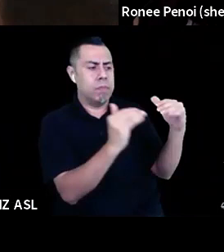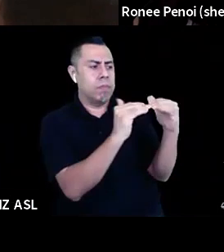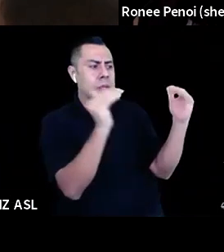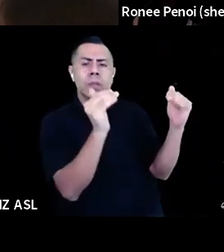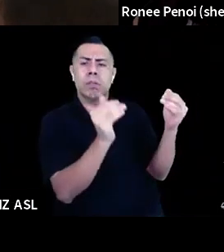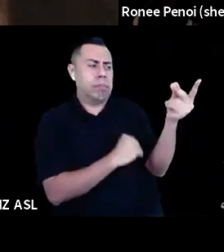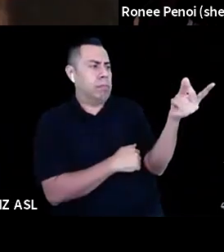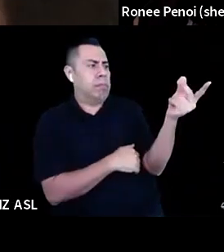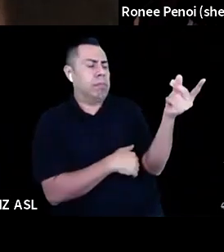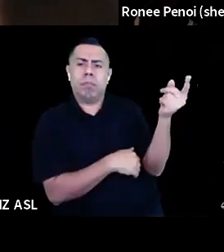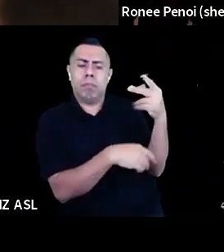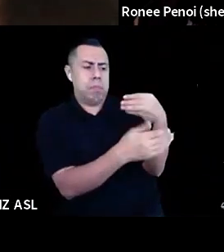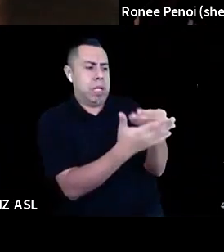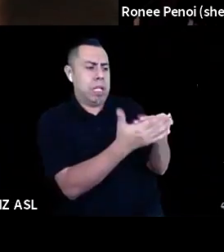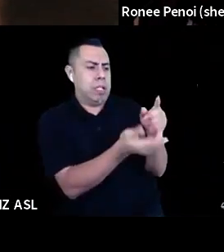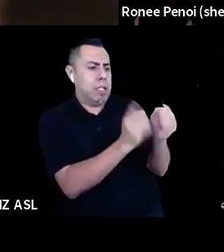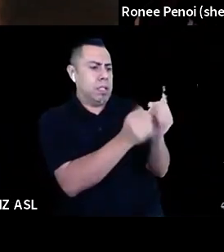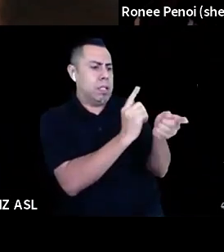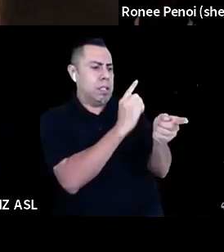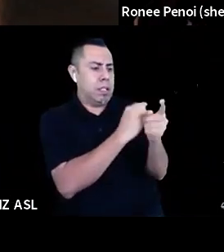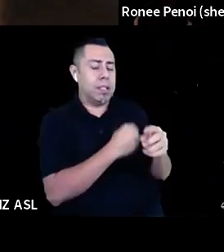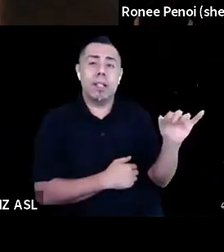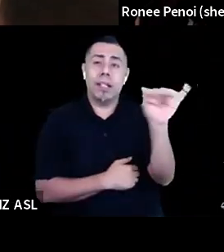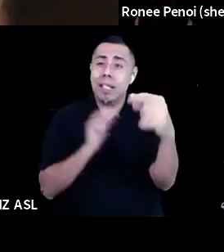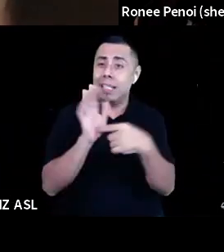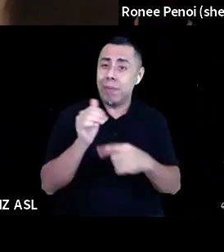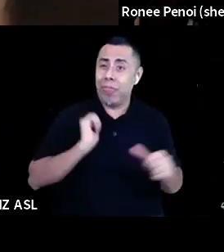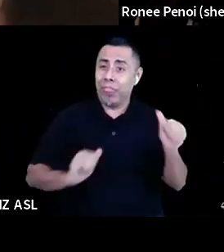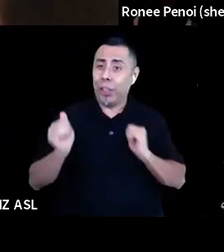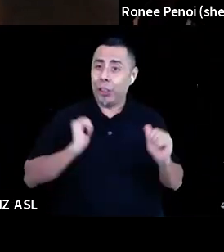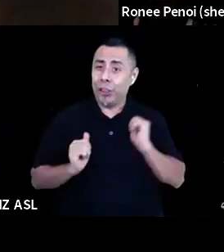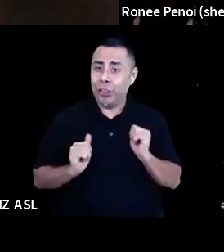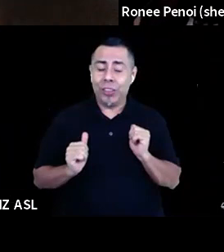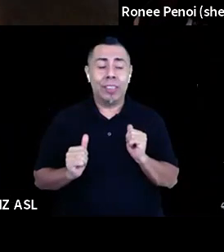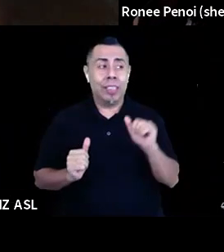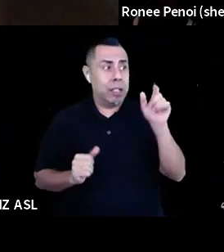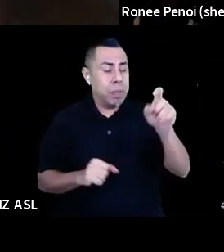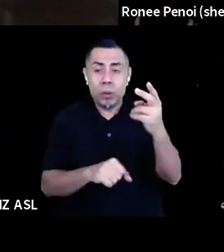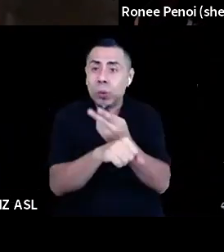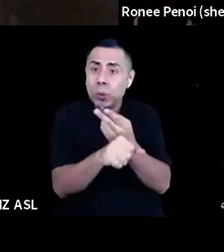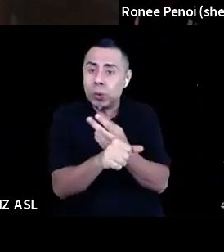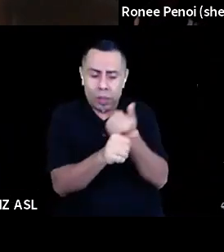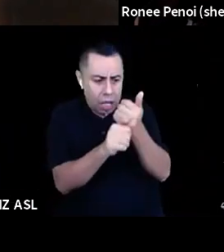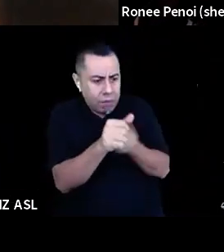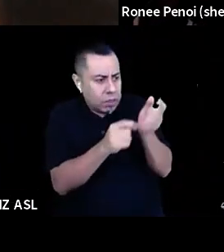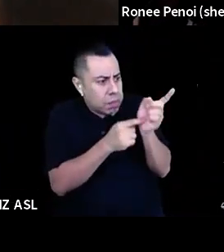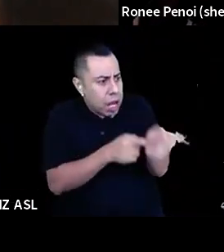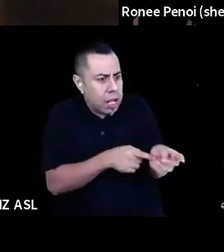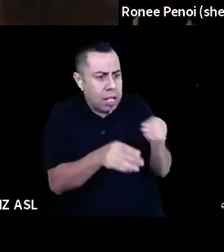out of 12s, every single one of those minutes has to be used to turn out this product. But what happens whenever we think of time as